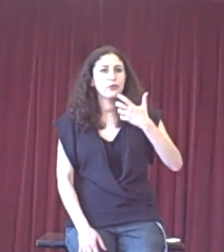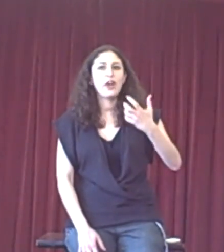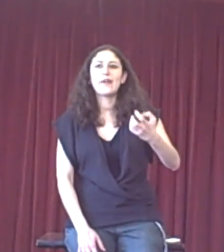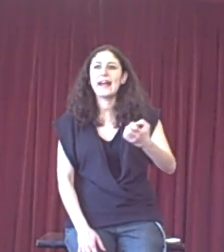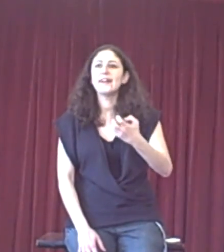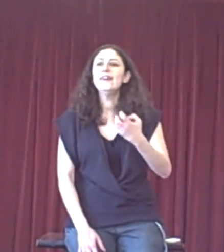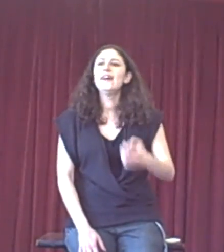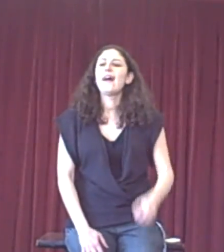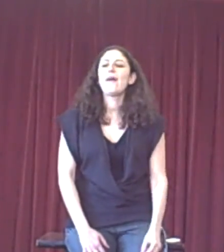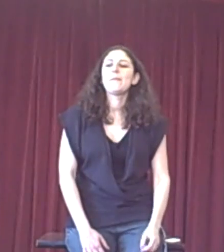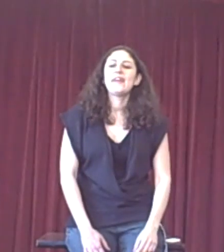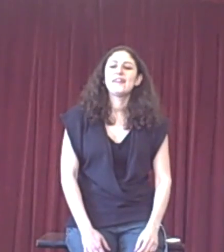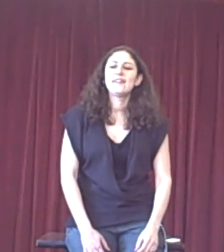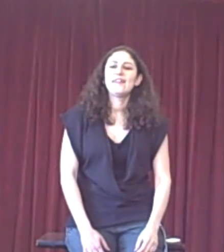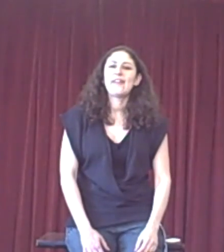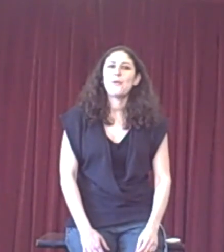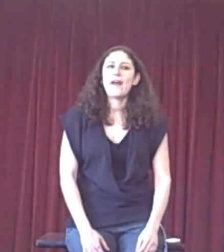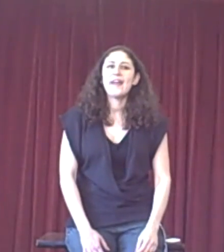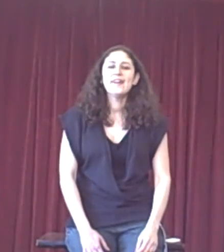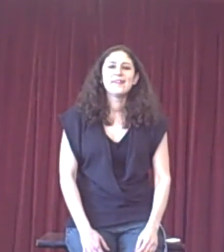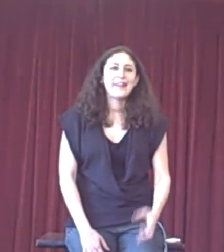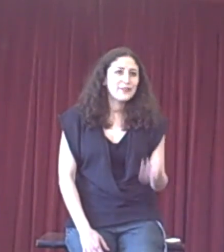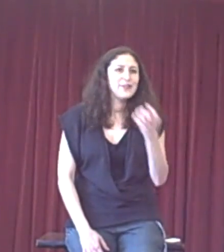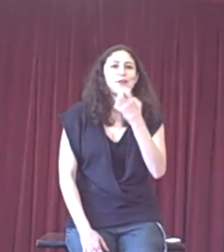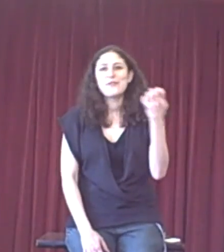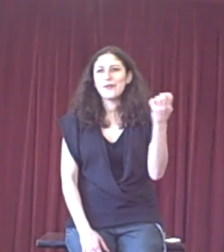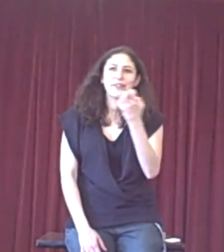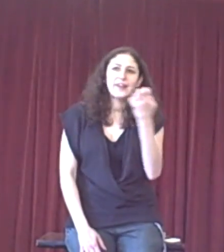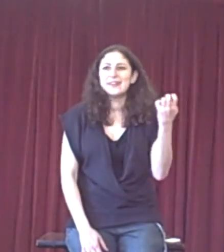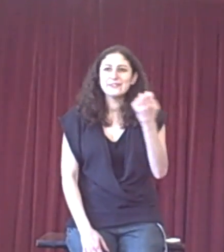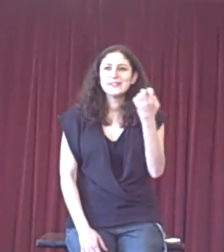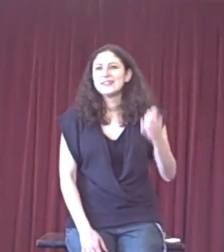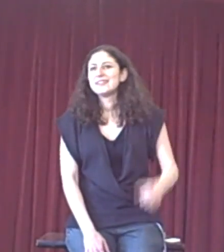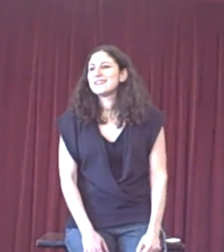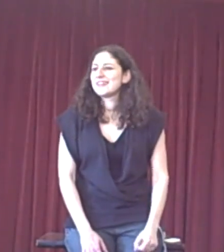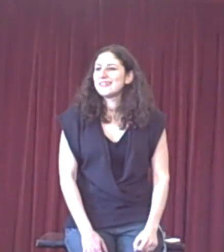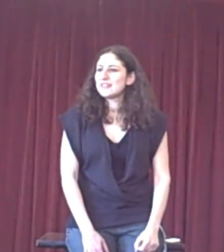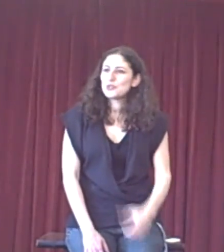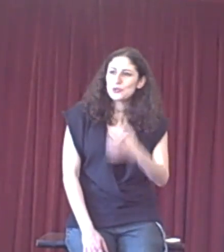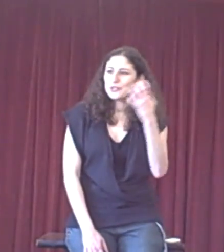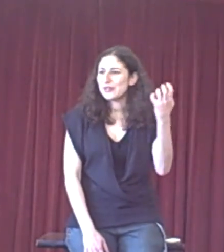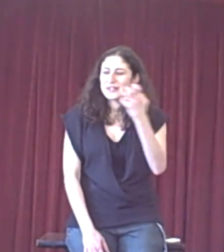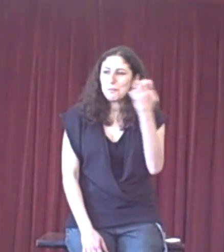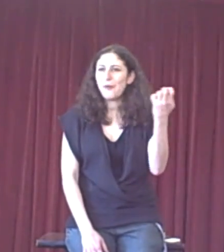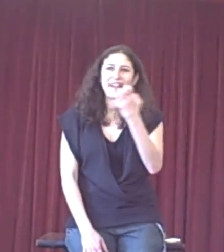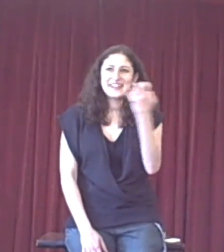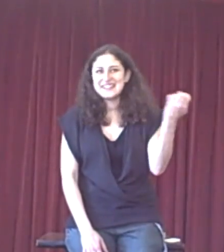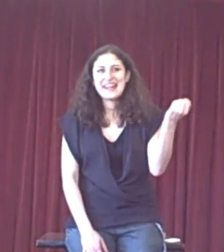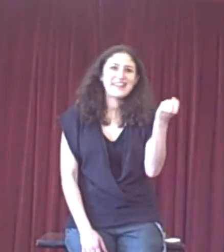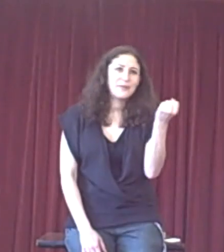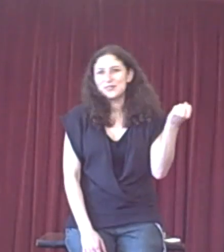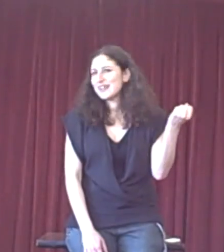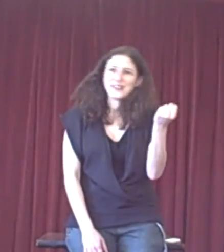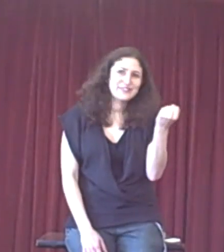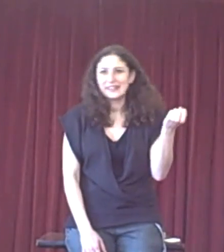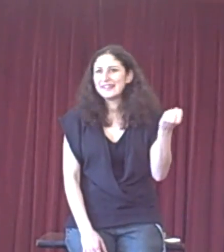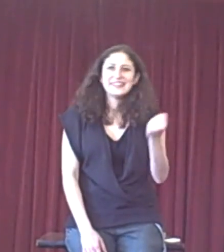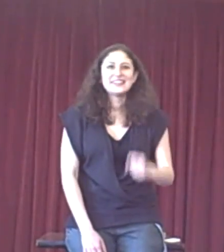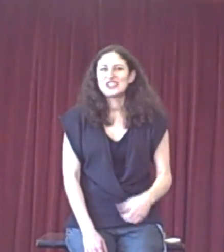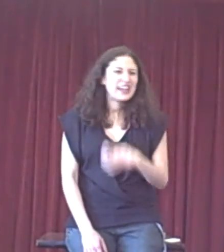all going at in that way. Now that we've got the kind of, the dog's got its prey and its teeth, wants to kind of like shake